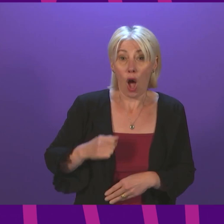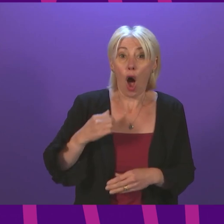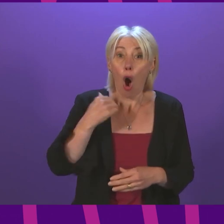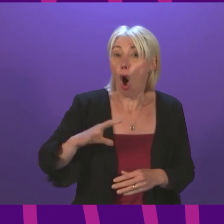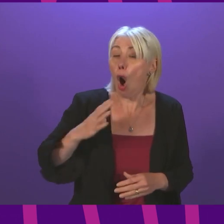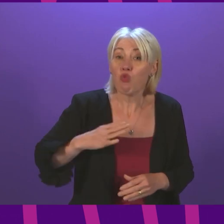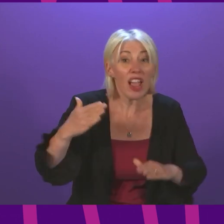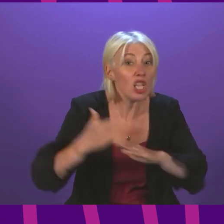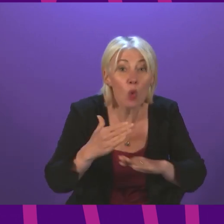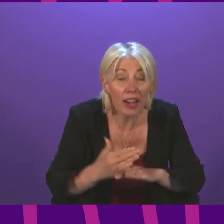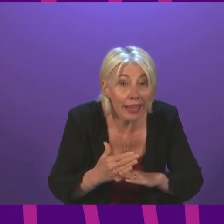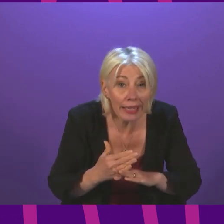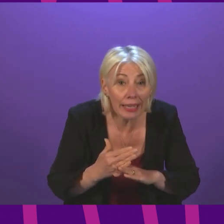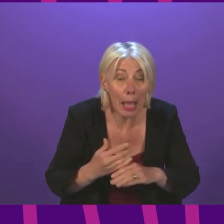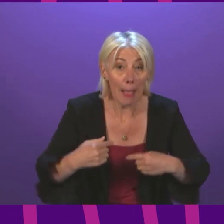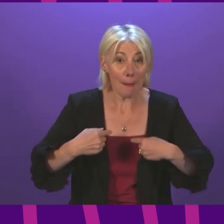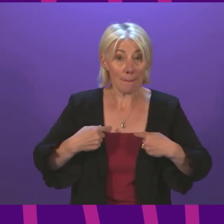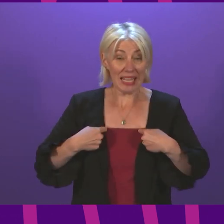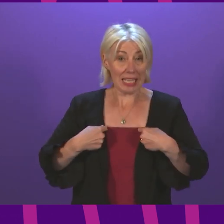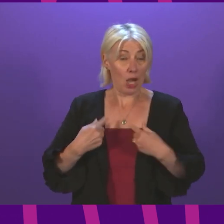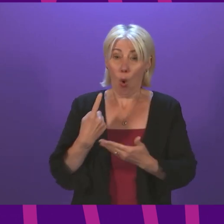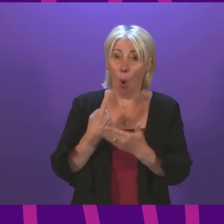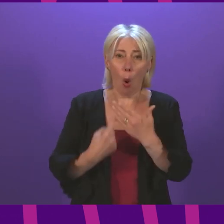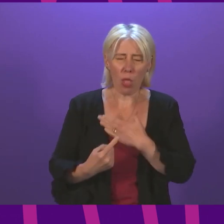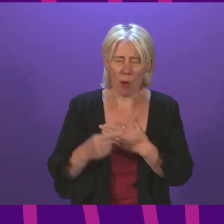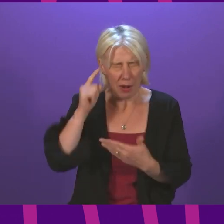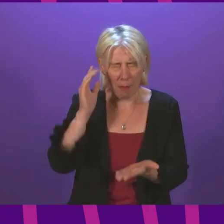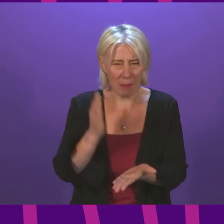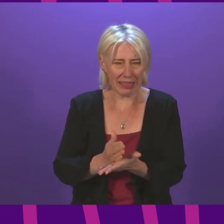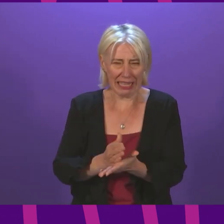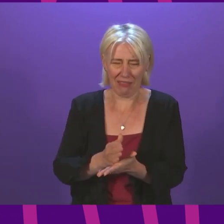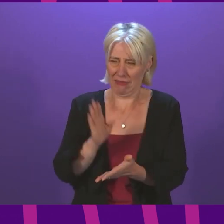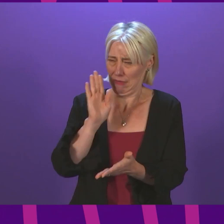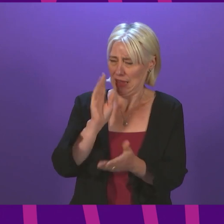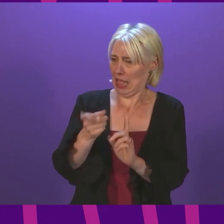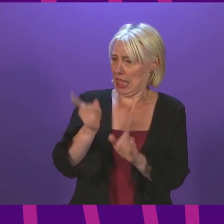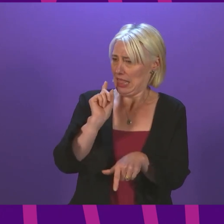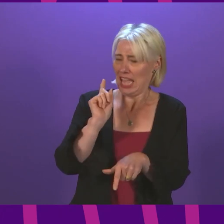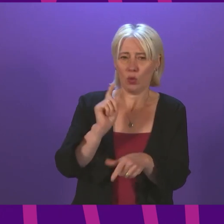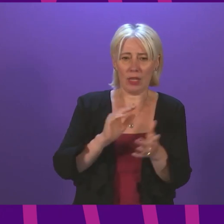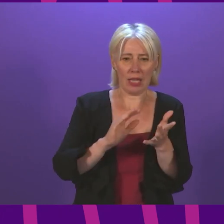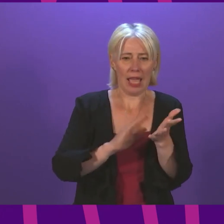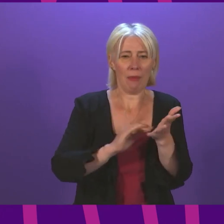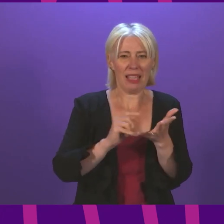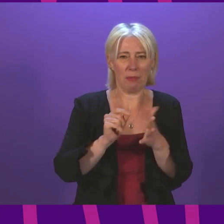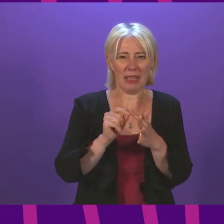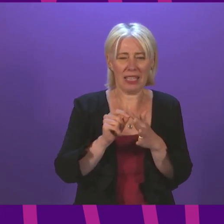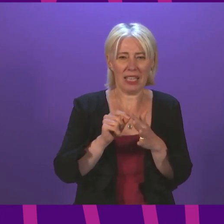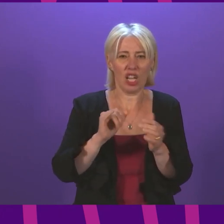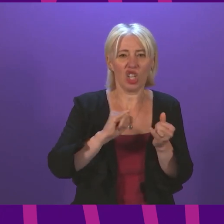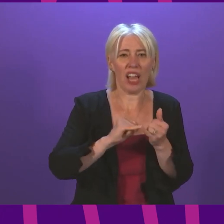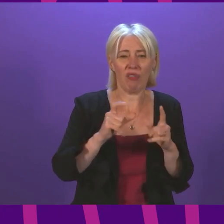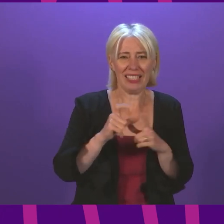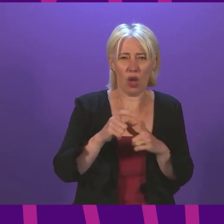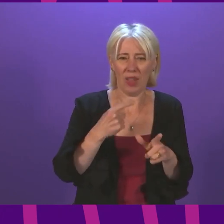I am sure I was not the only one who could not believe my ears last week when South of Scotland Conservative MSP Sharon Dowie implied